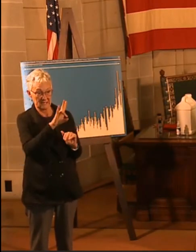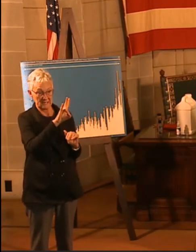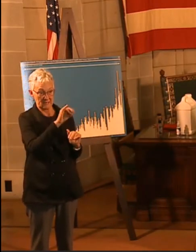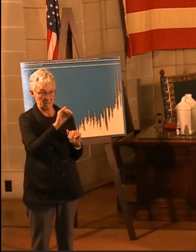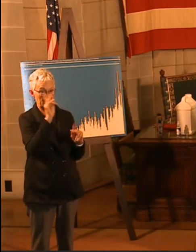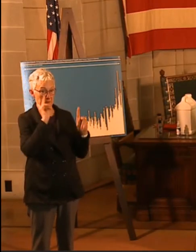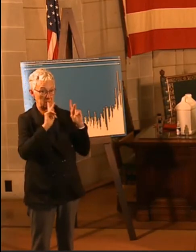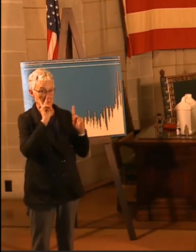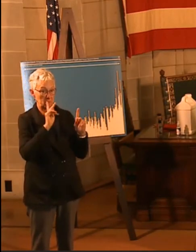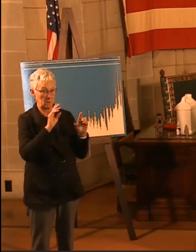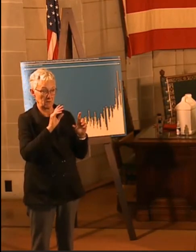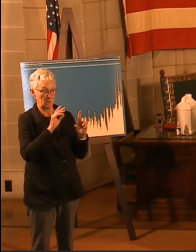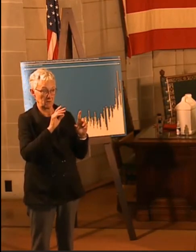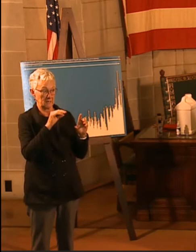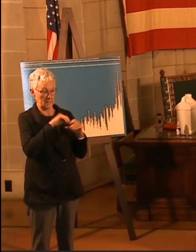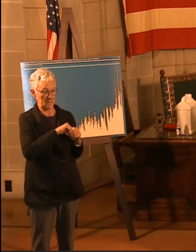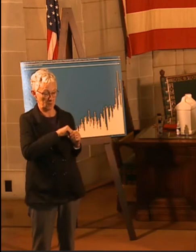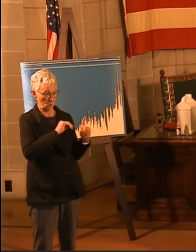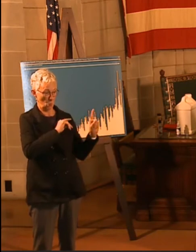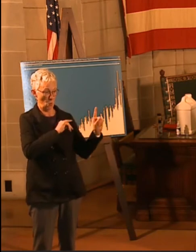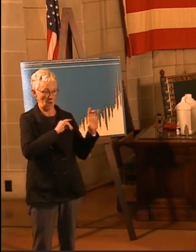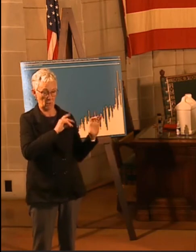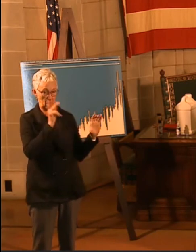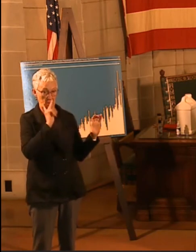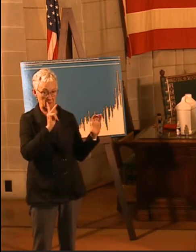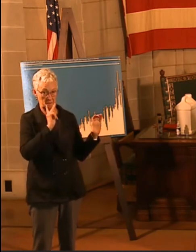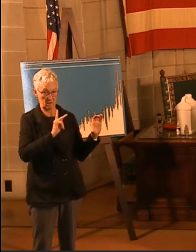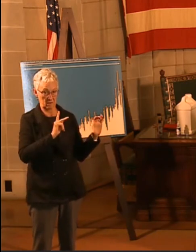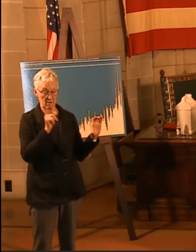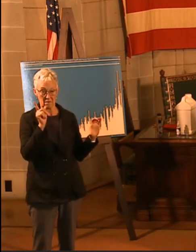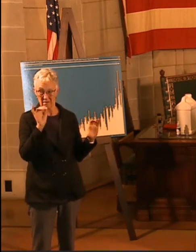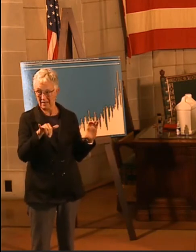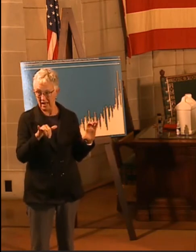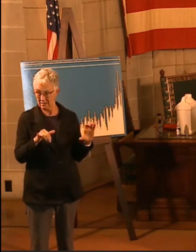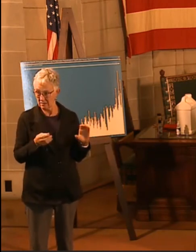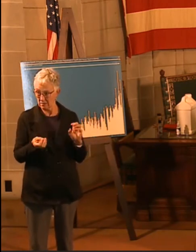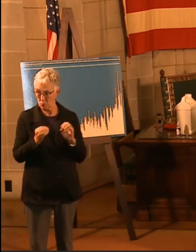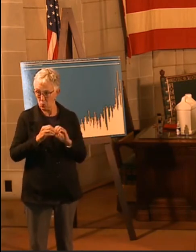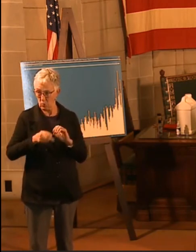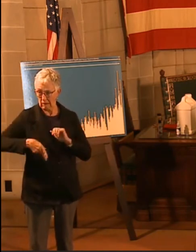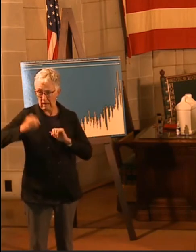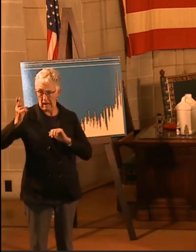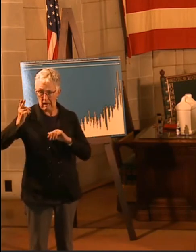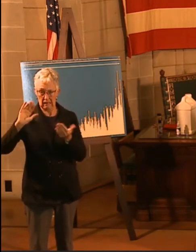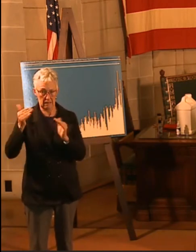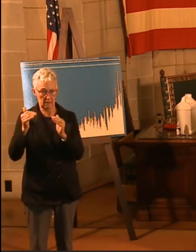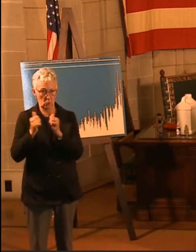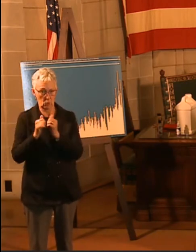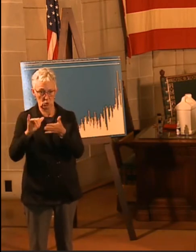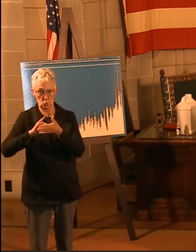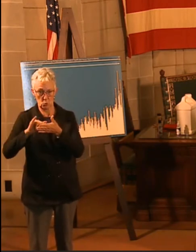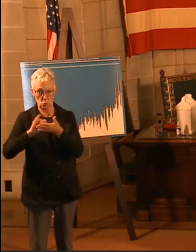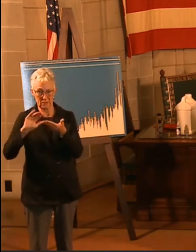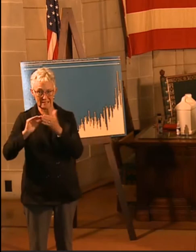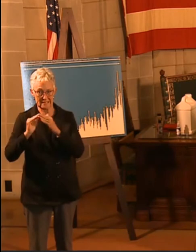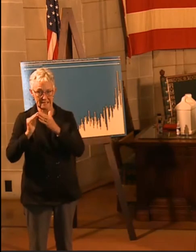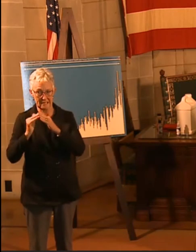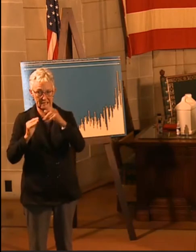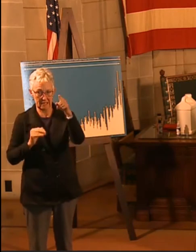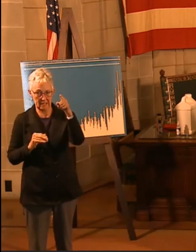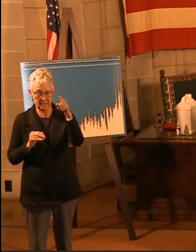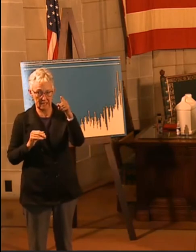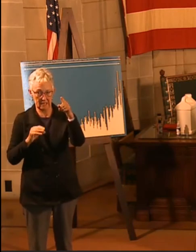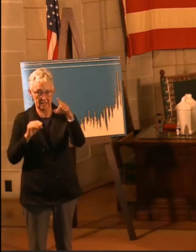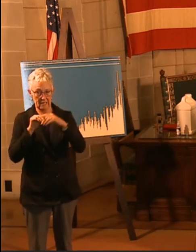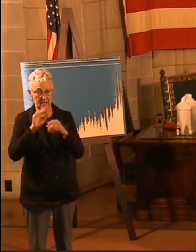,000 per day. To put that in context, that is well above the rates that New York City was seeing during its